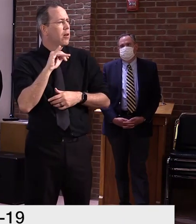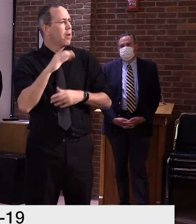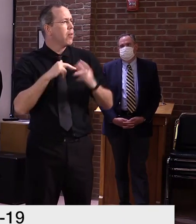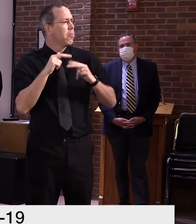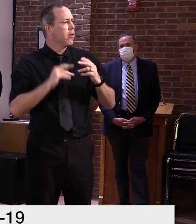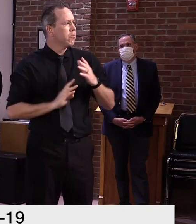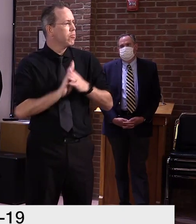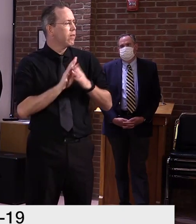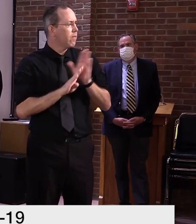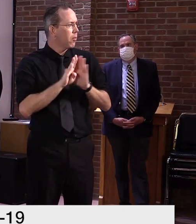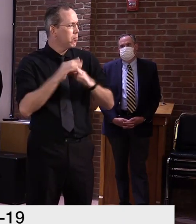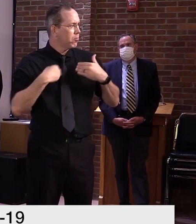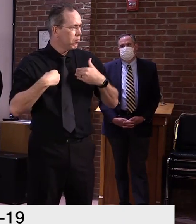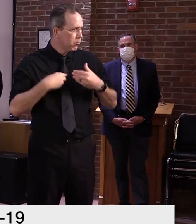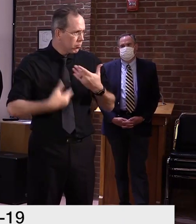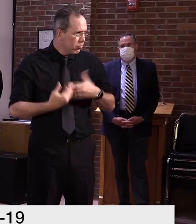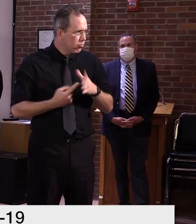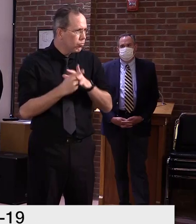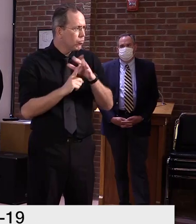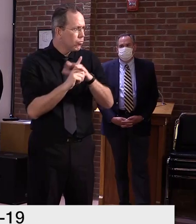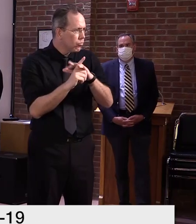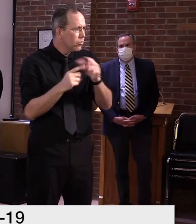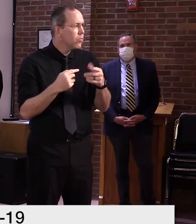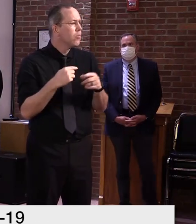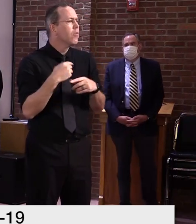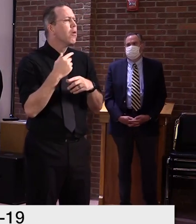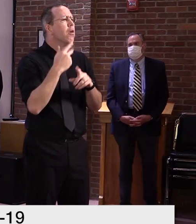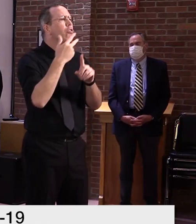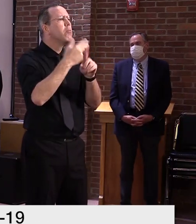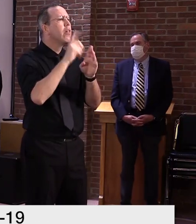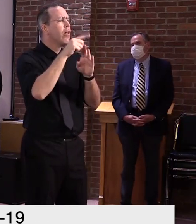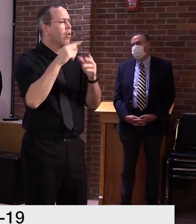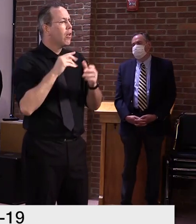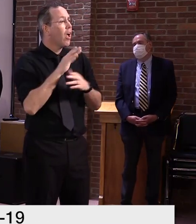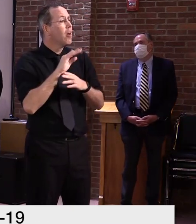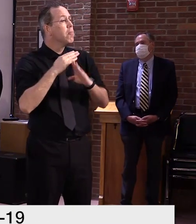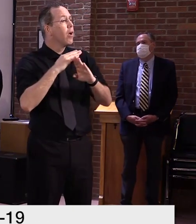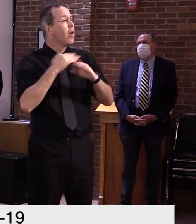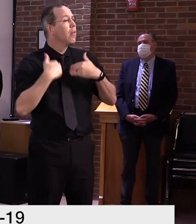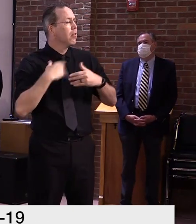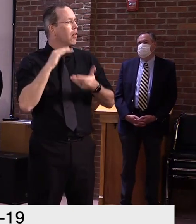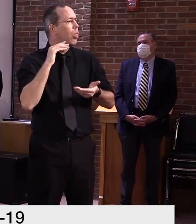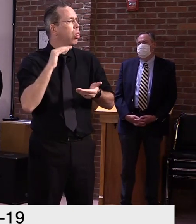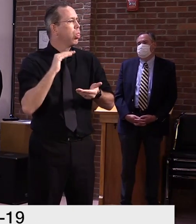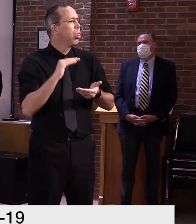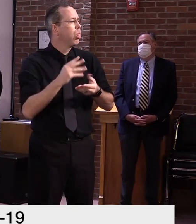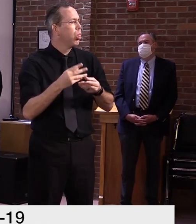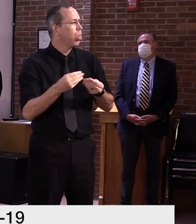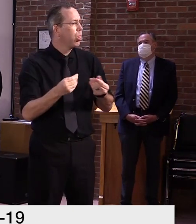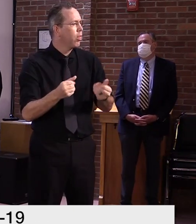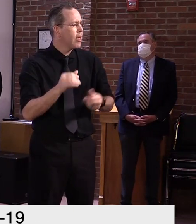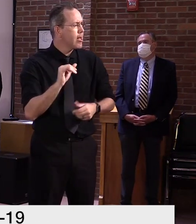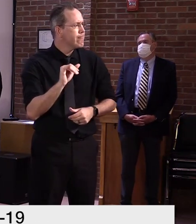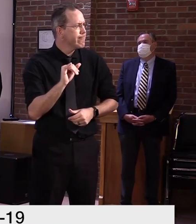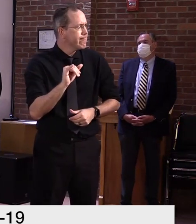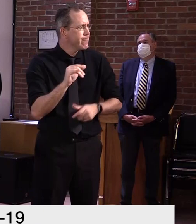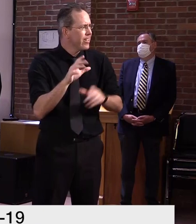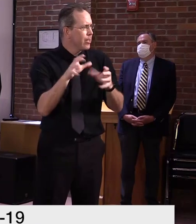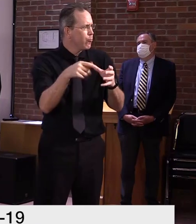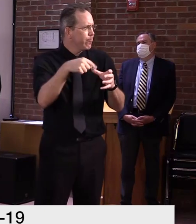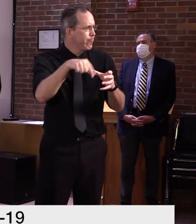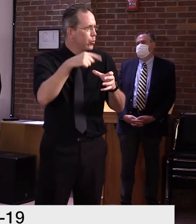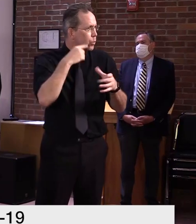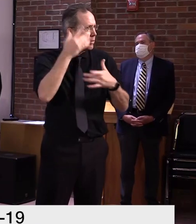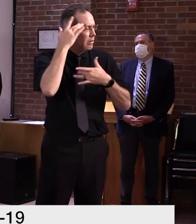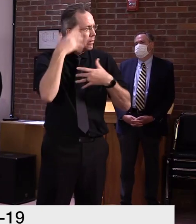two to three months, there has been decay rates. So everyone's looking at this to see what are the implications for